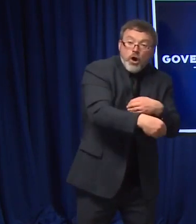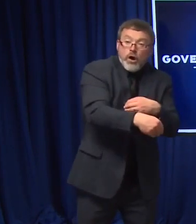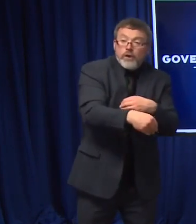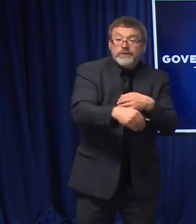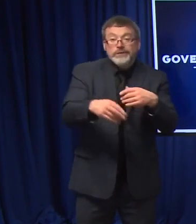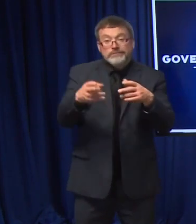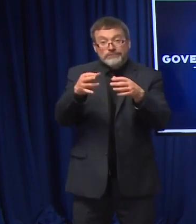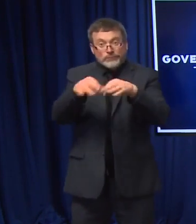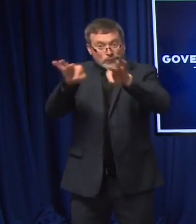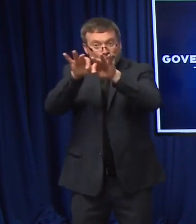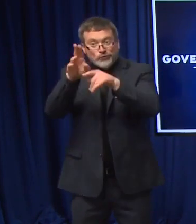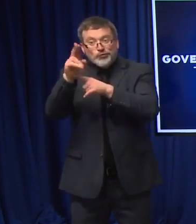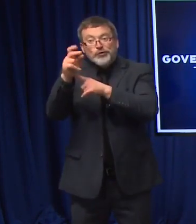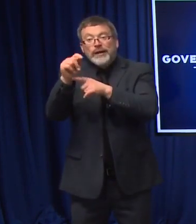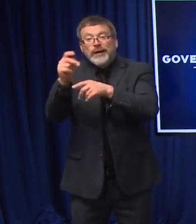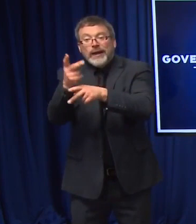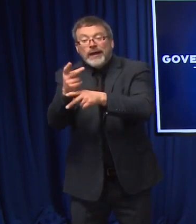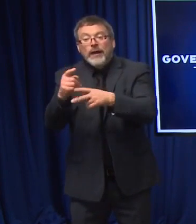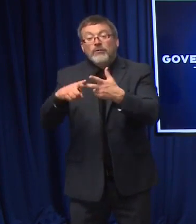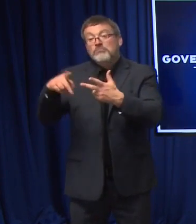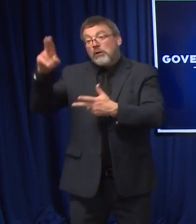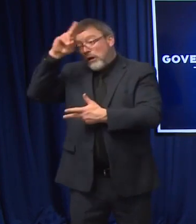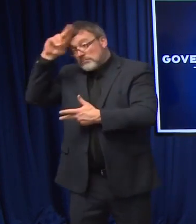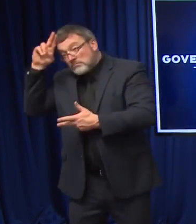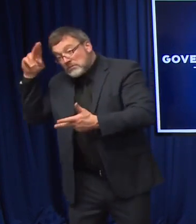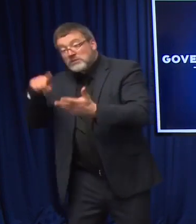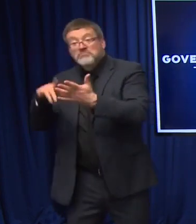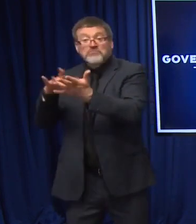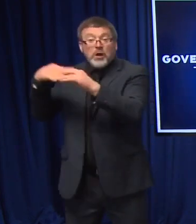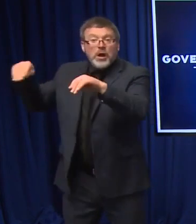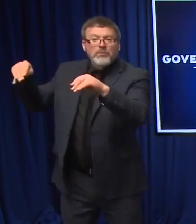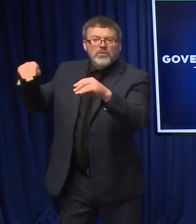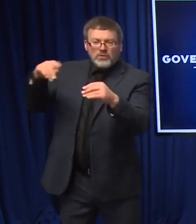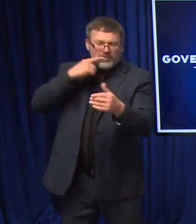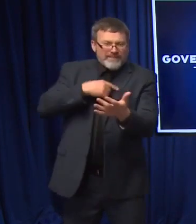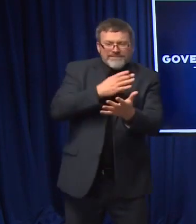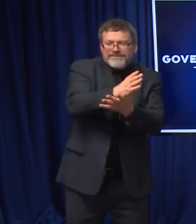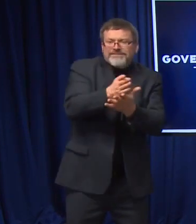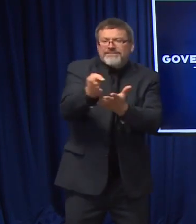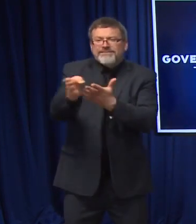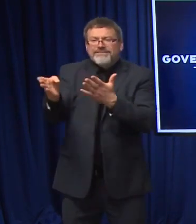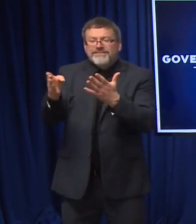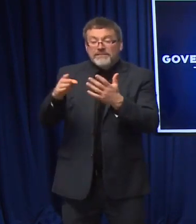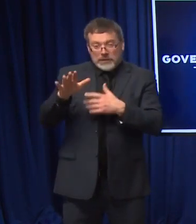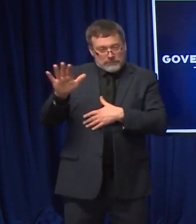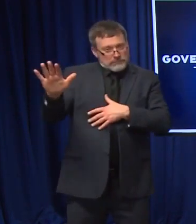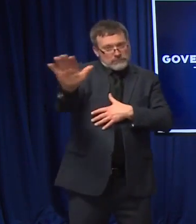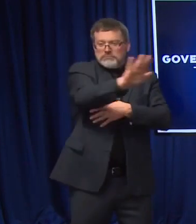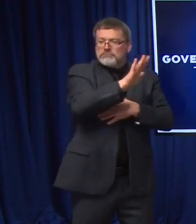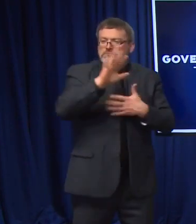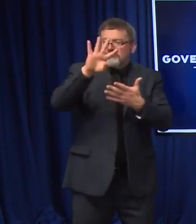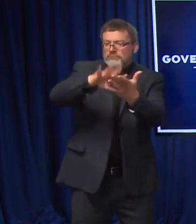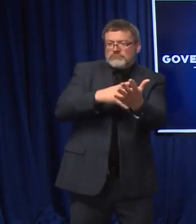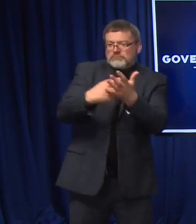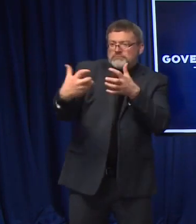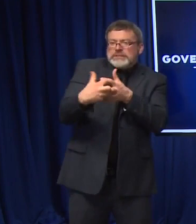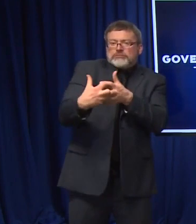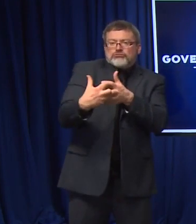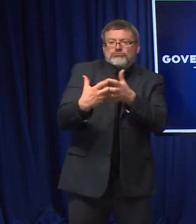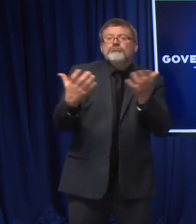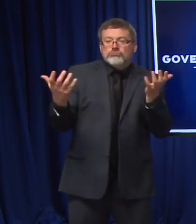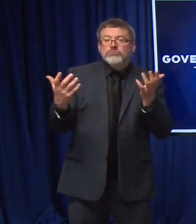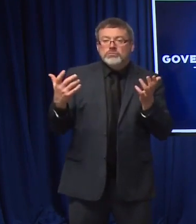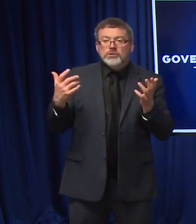pharmacies. Each one of those locations is going to have a different scheduling process. So, you we're typically encouraging people to go to vaccines.gov